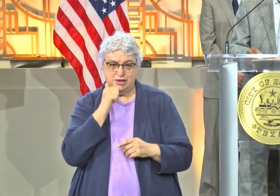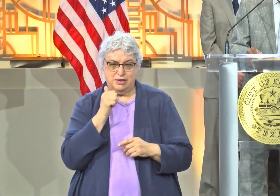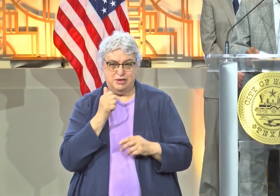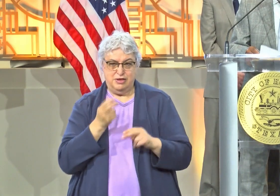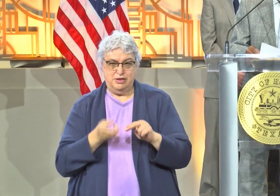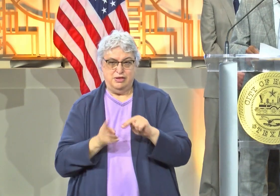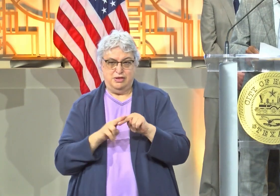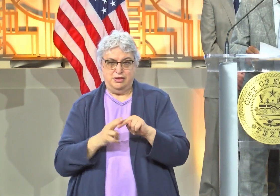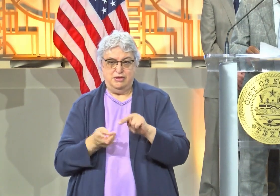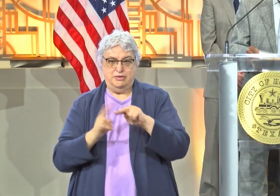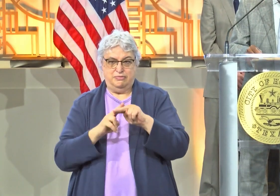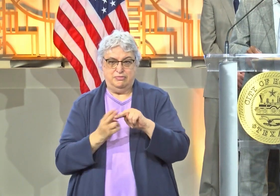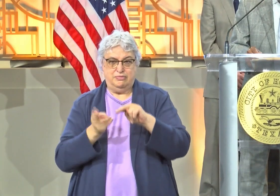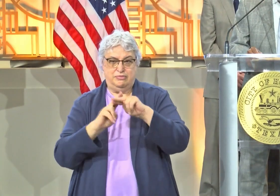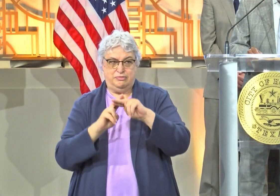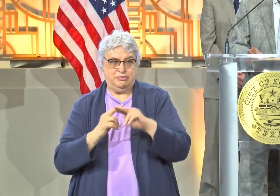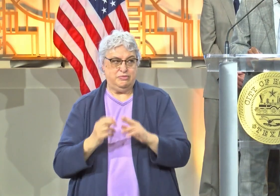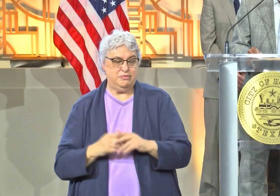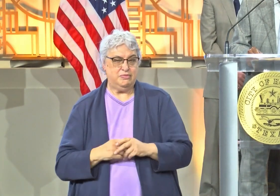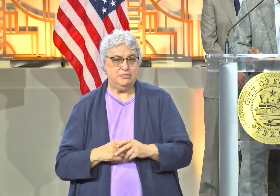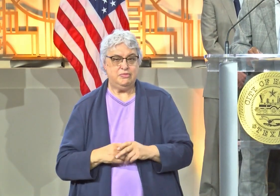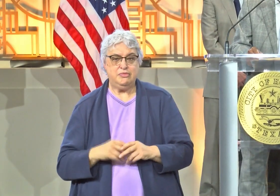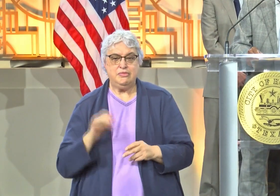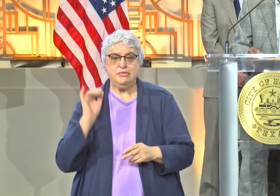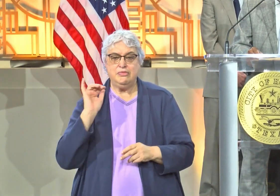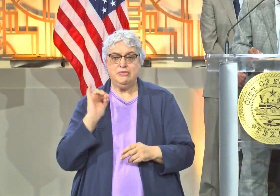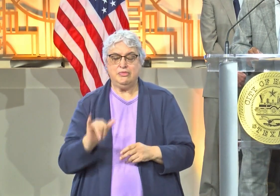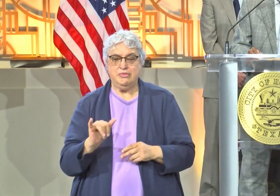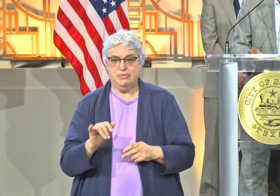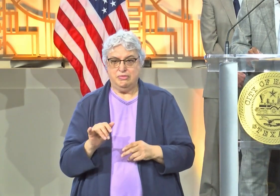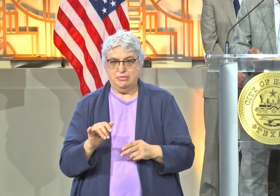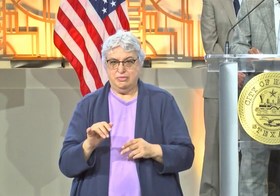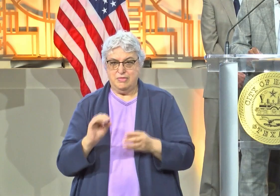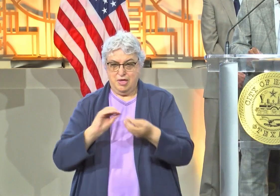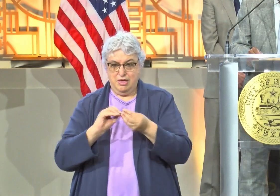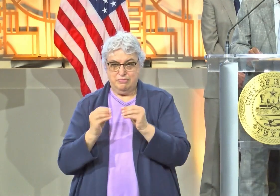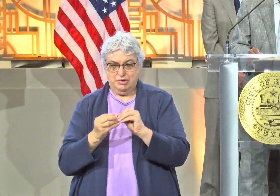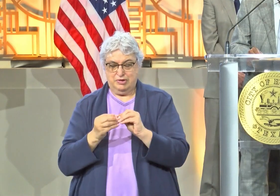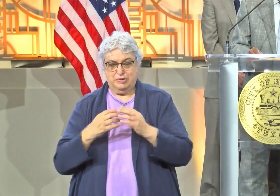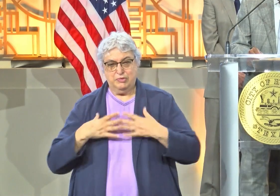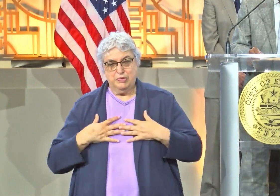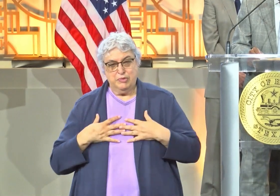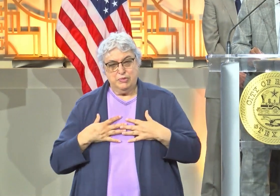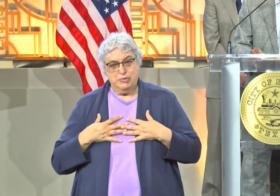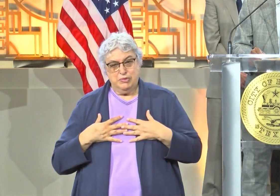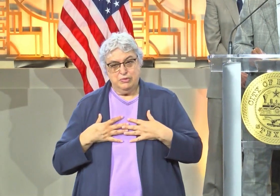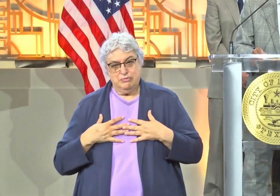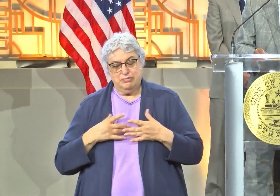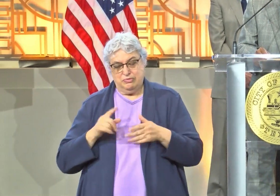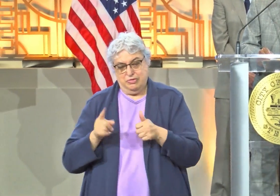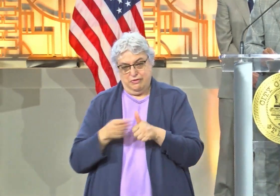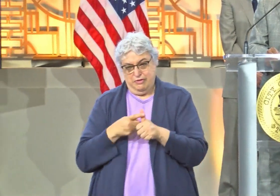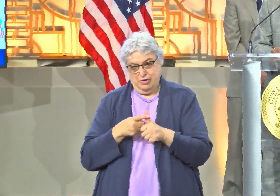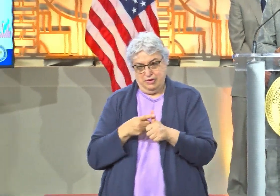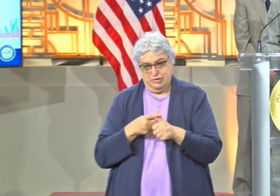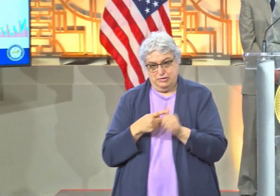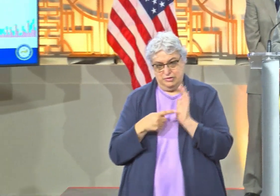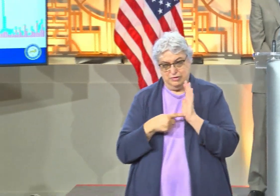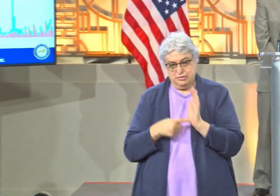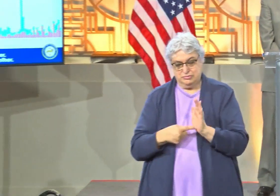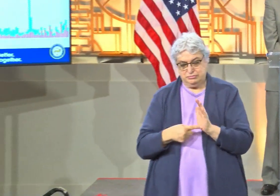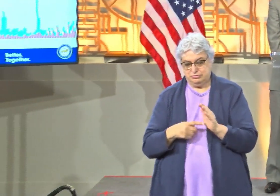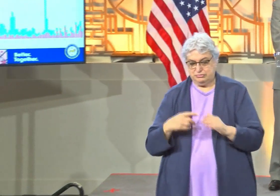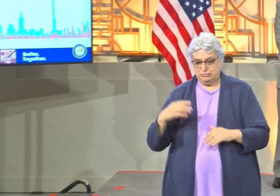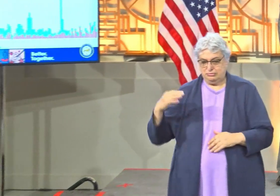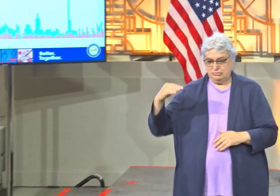beginning to again increase. These metrics are concerning, and I am worried that this could be the first signs of a trend in